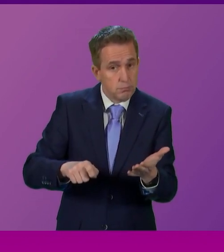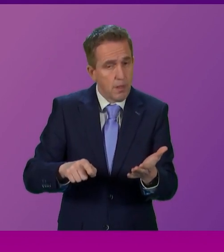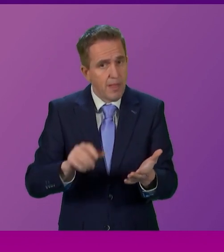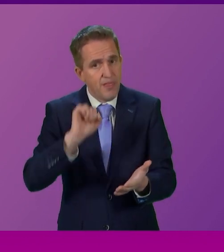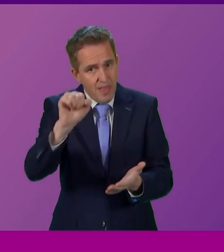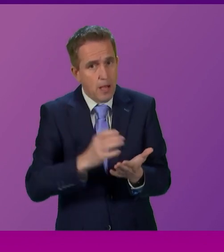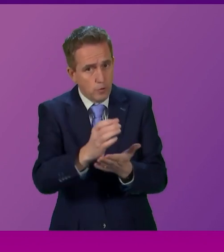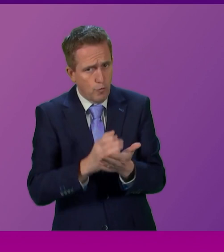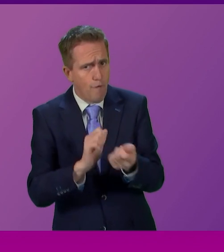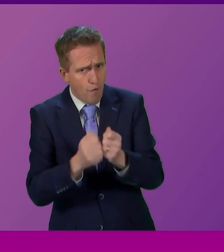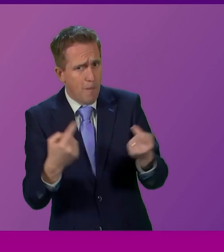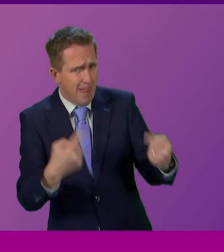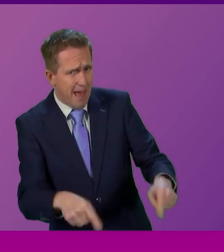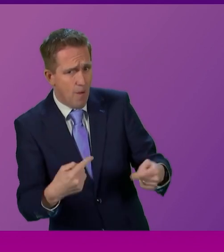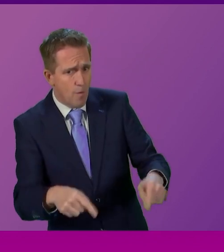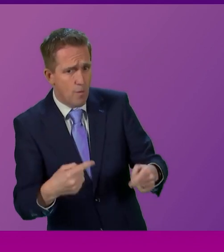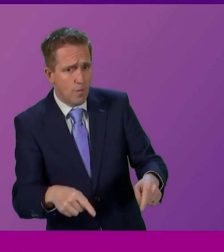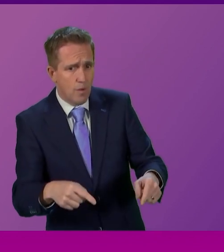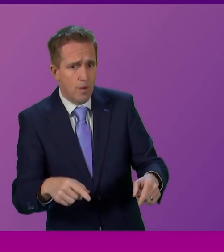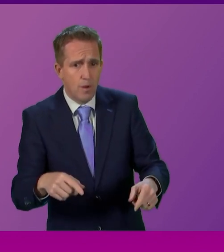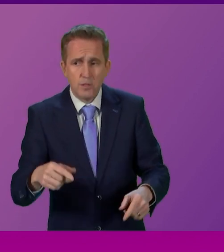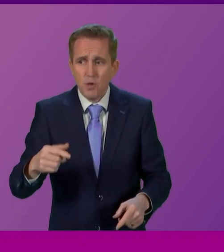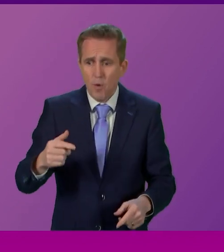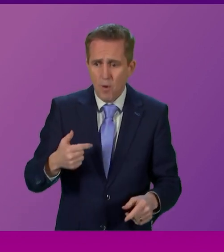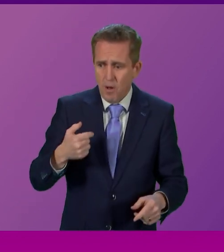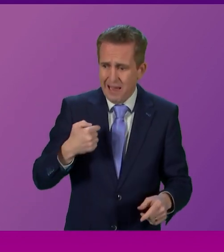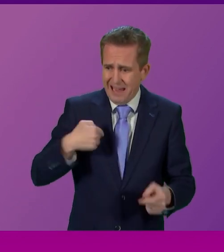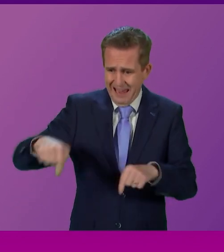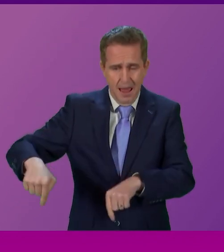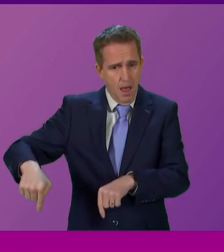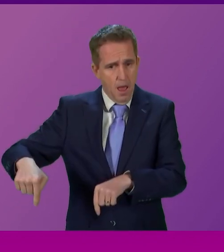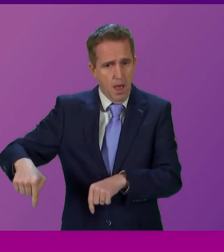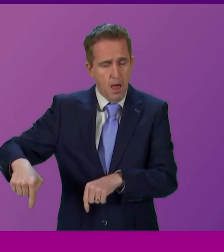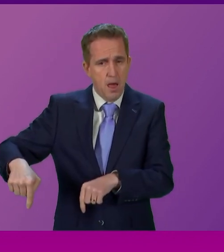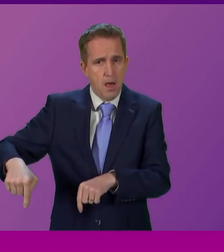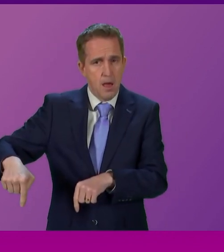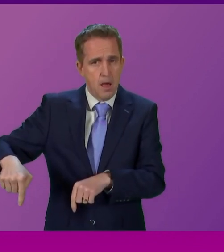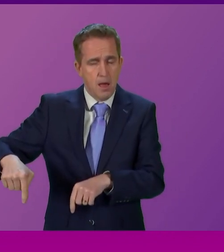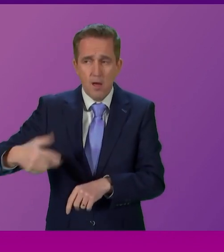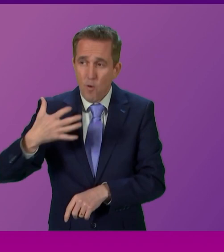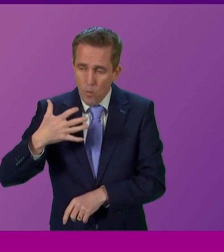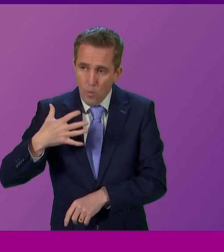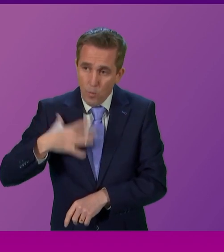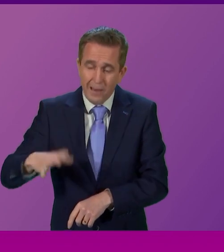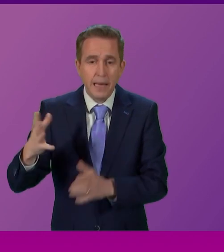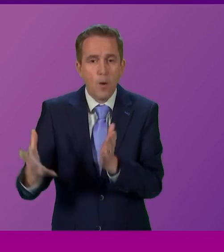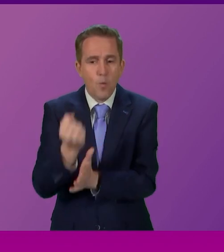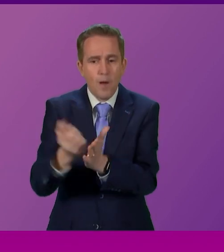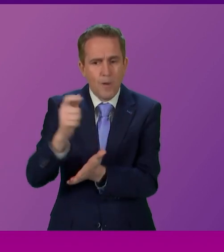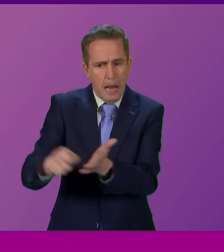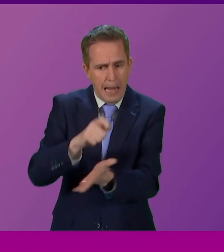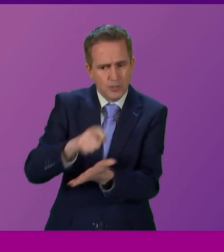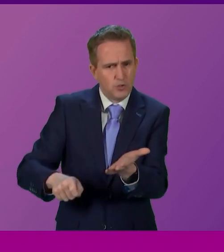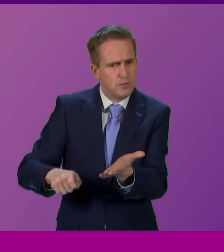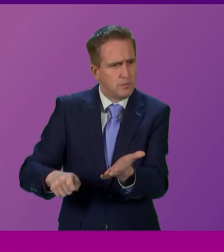constitutional reforms. Why does he think then that if our side of this constitutional debate repeatedly win elections we are somehow